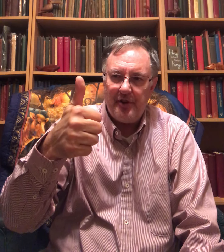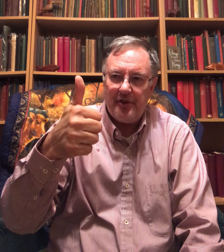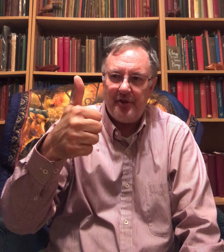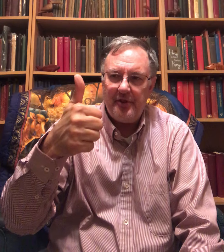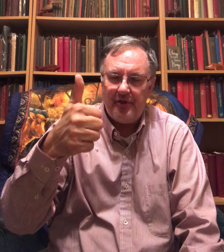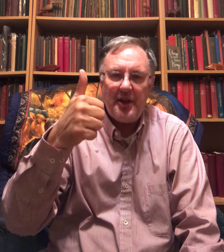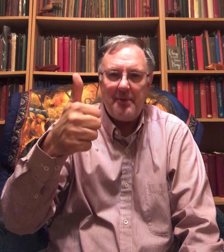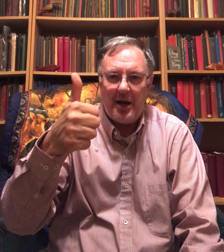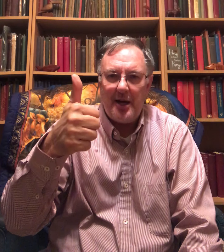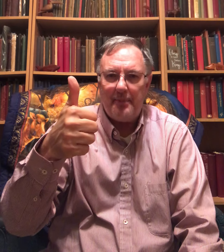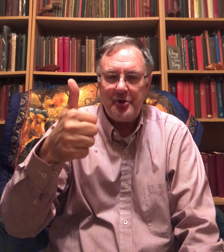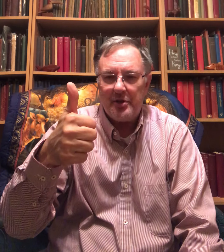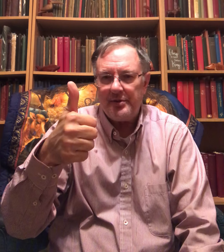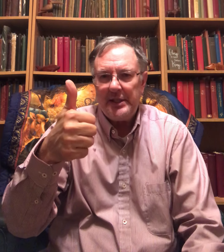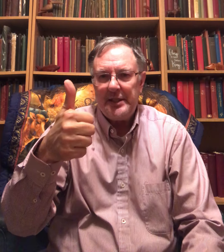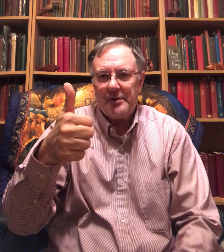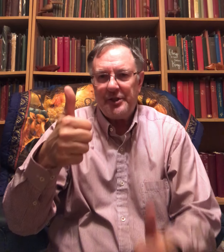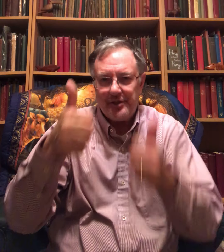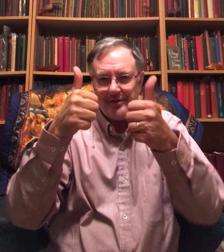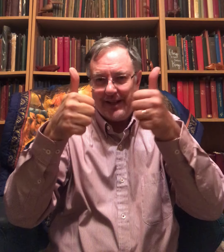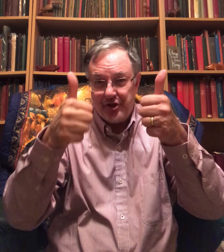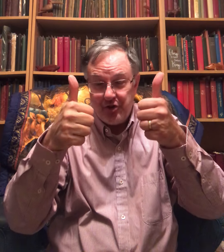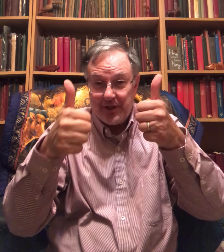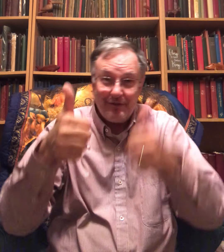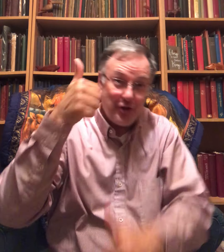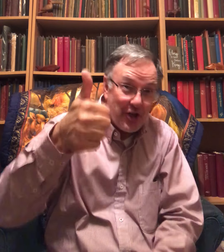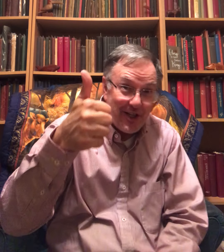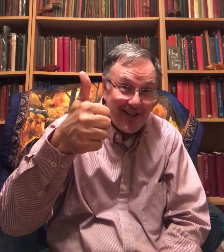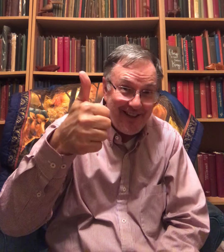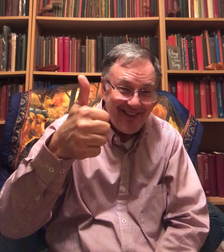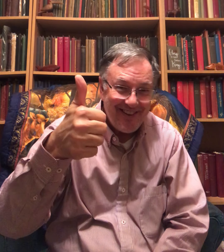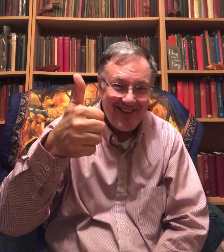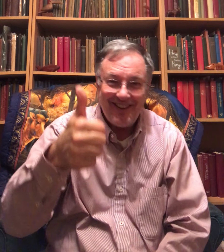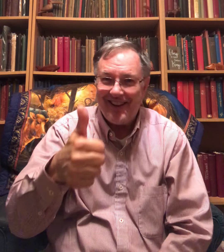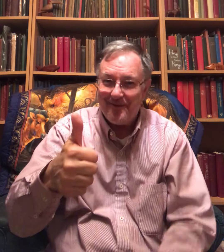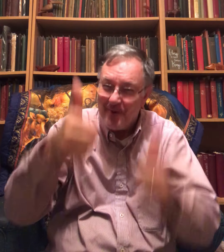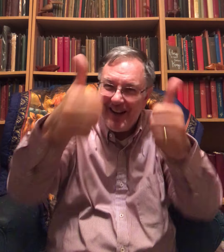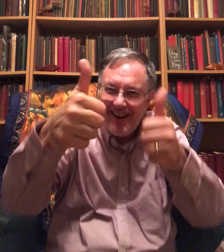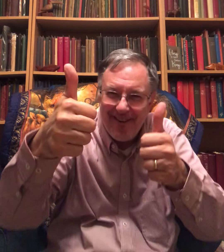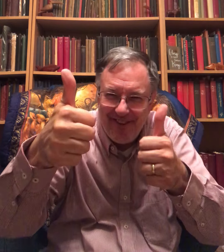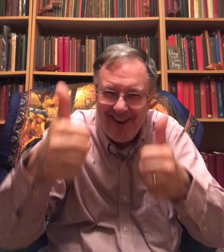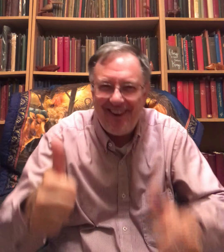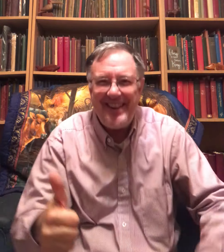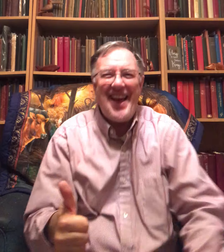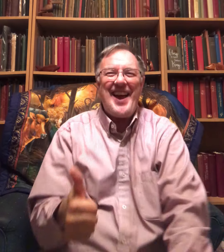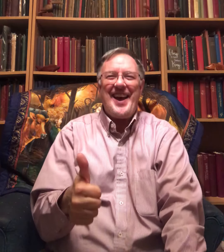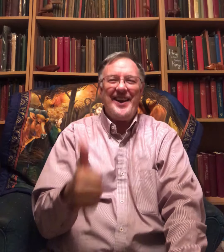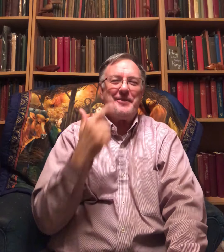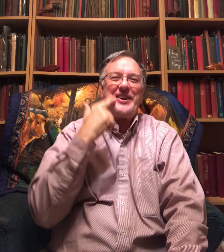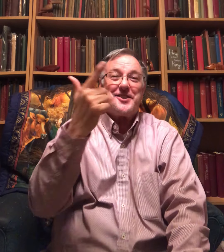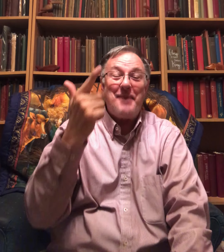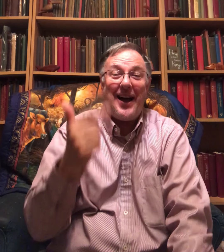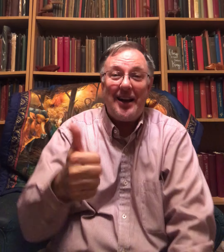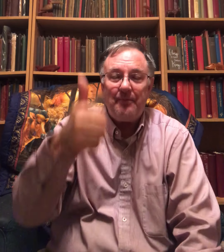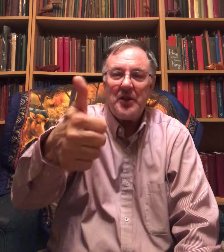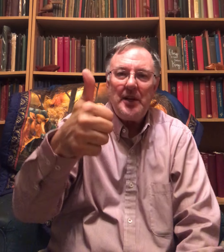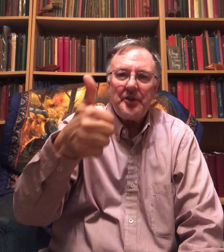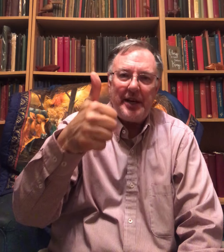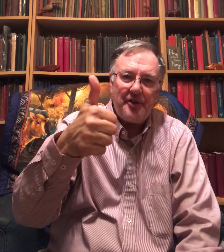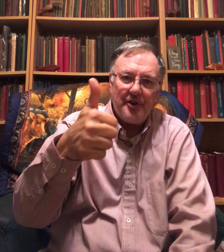thumb up, like you're doing good, like wonderful, yay, big smile, take your